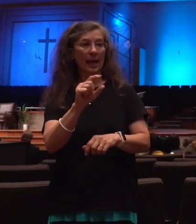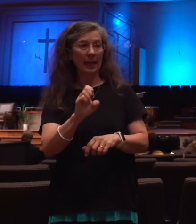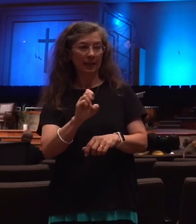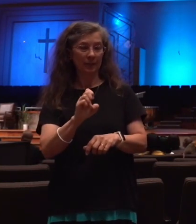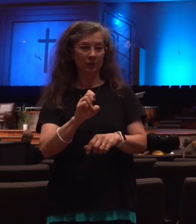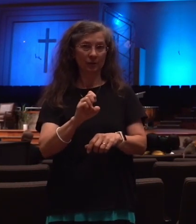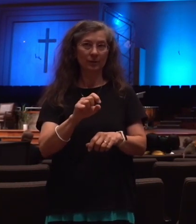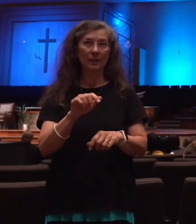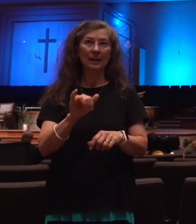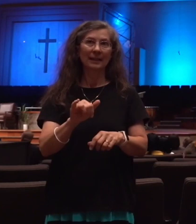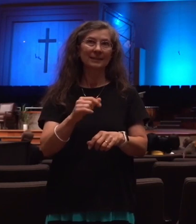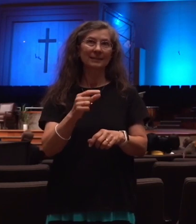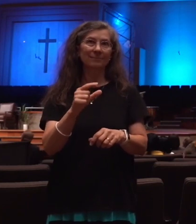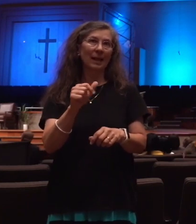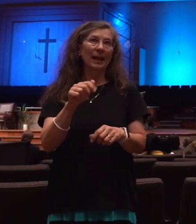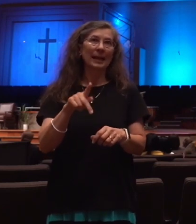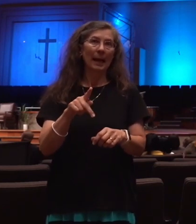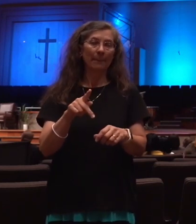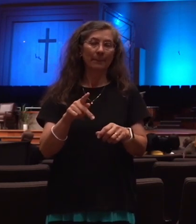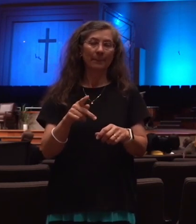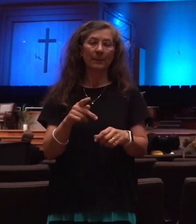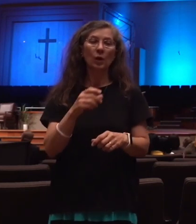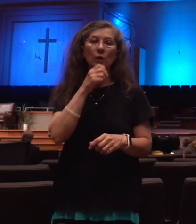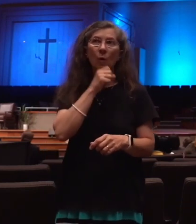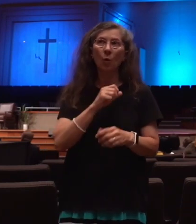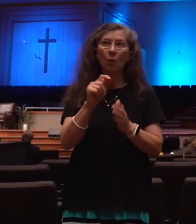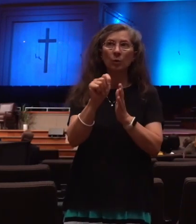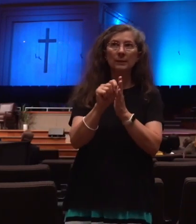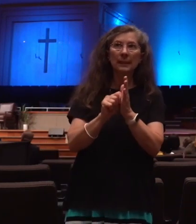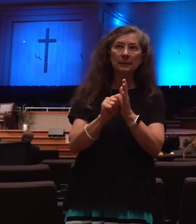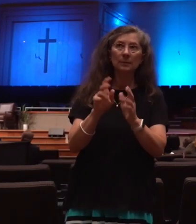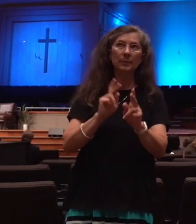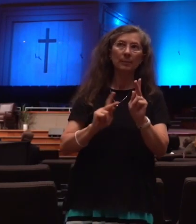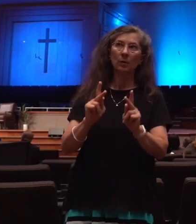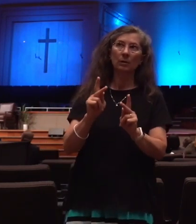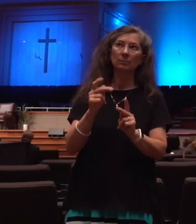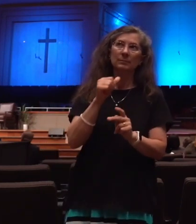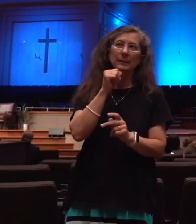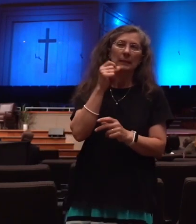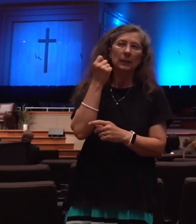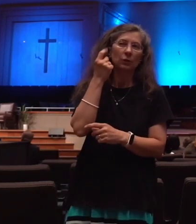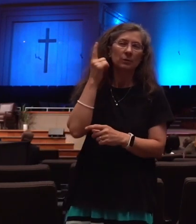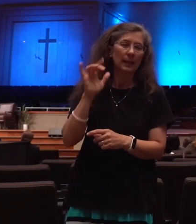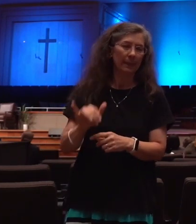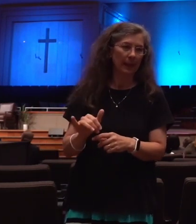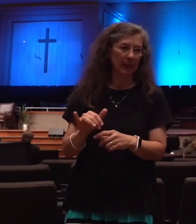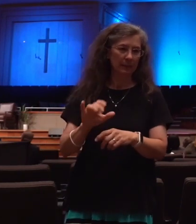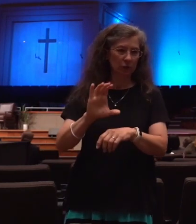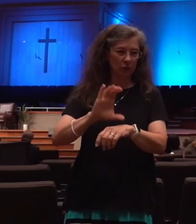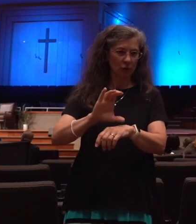talked about the first week that the Old Testament prophets didn't see. That's the gap that we're looking at. Now,